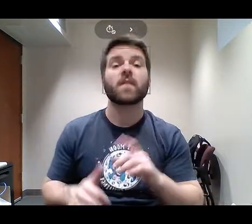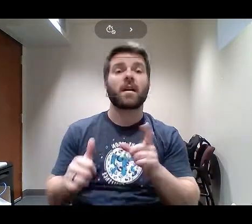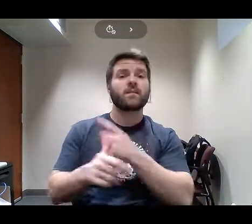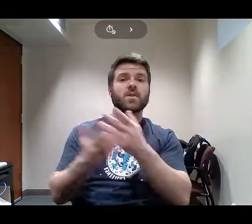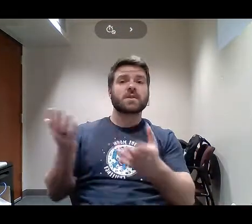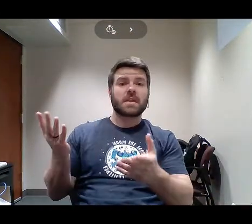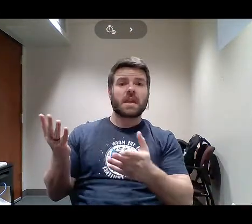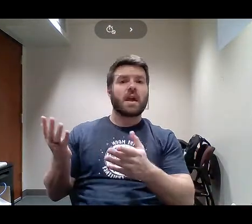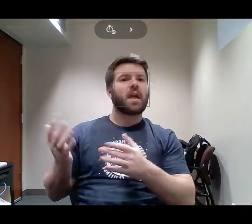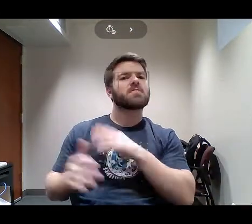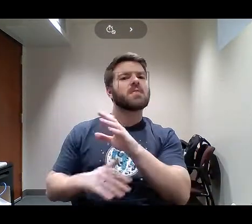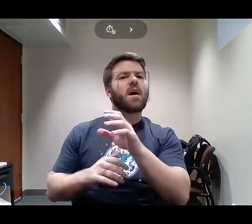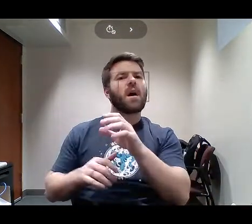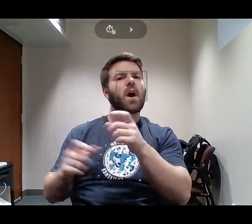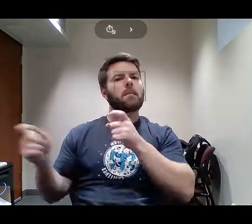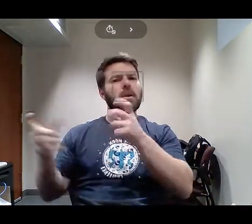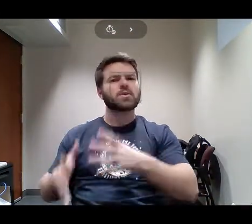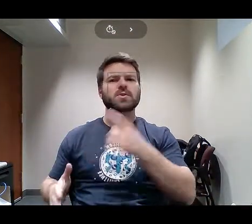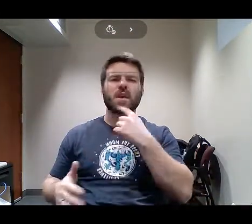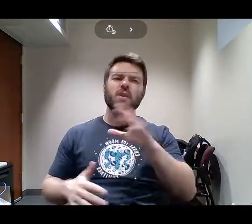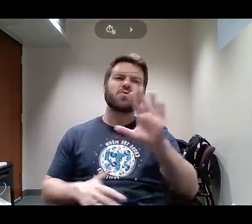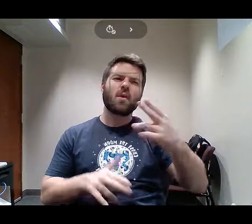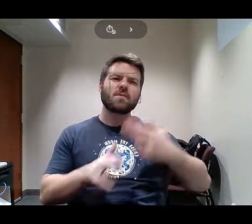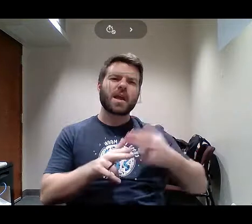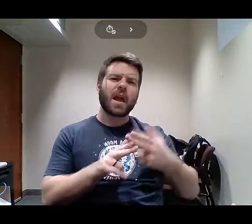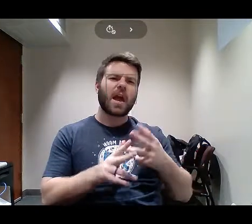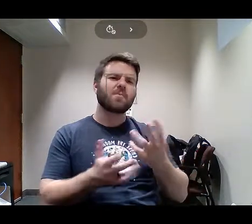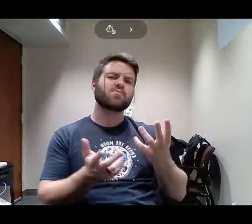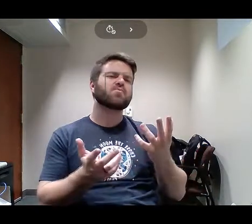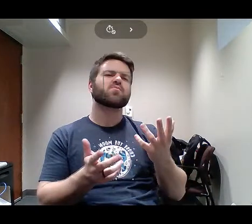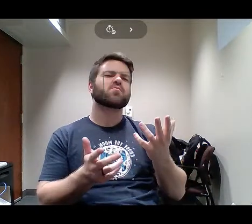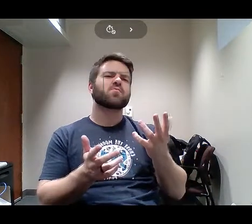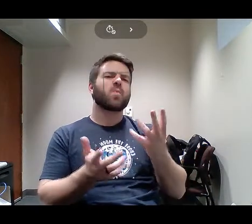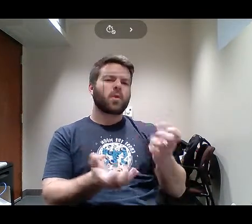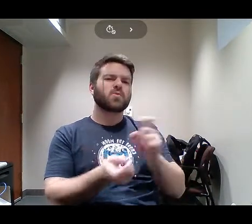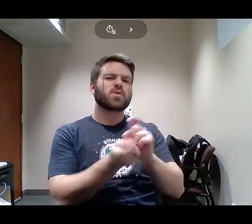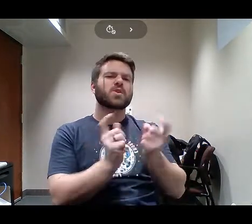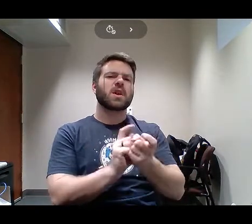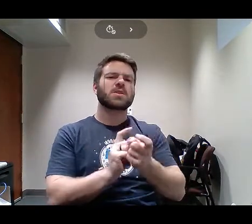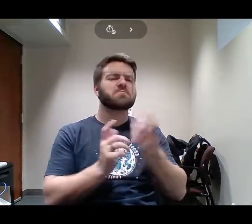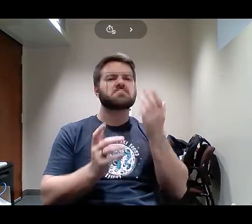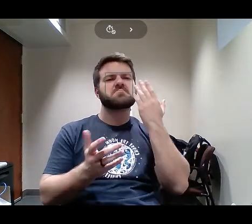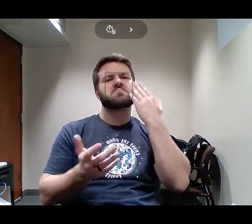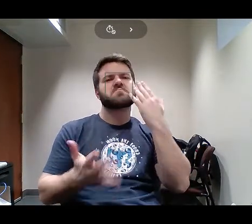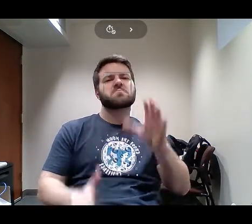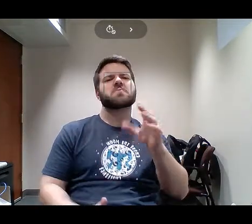We've come up with a name we think that people will remember and people will like. It's a friendly name. Susie.